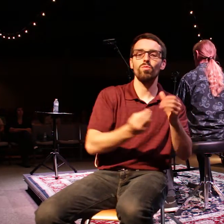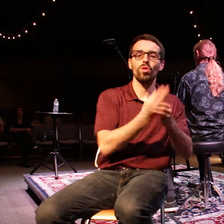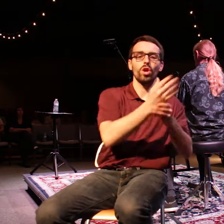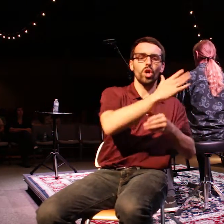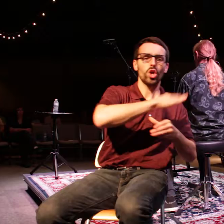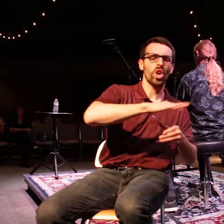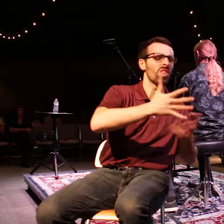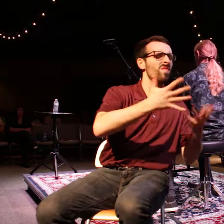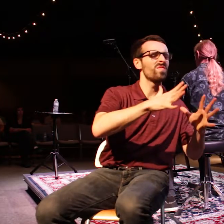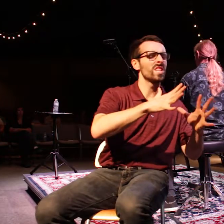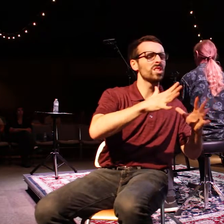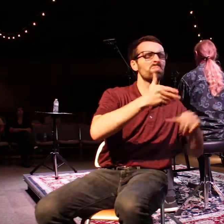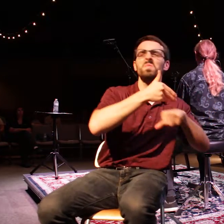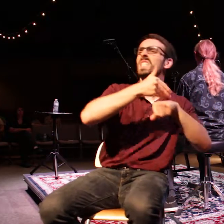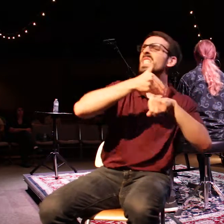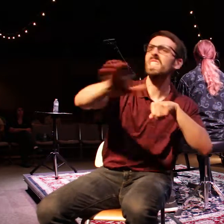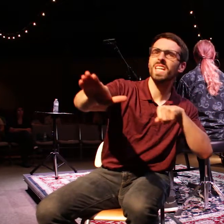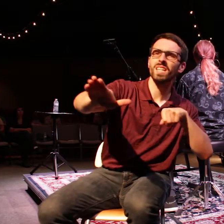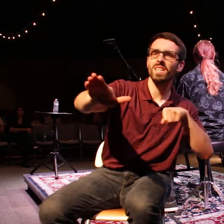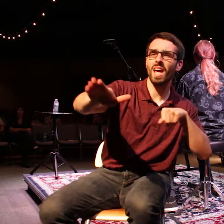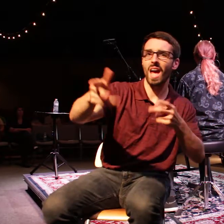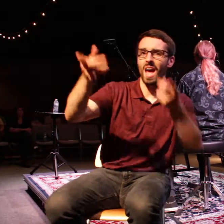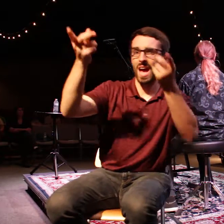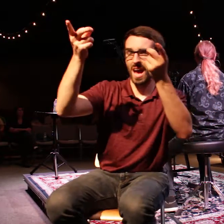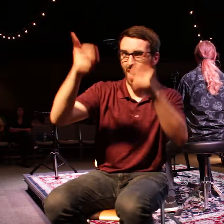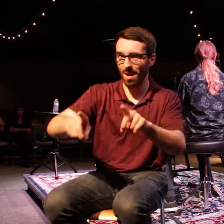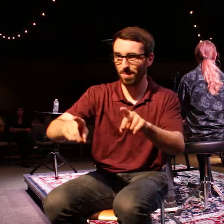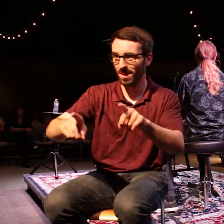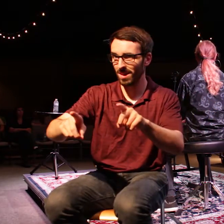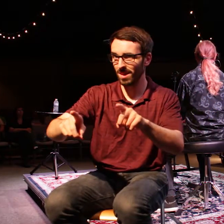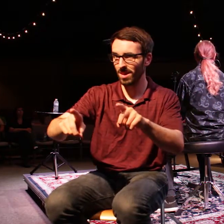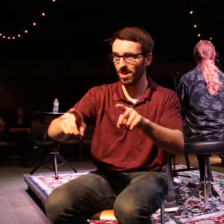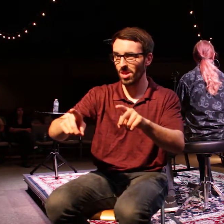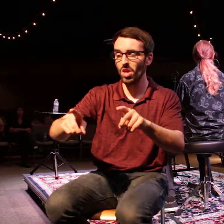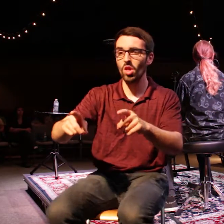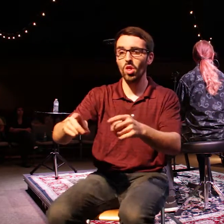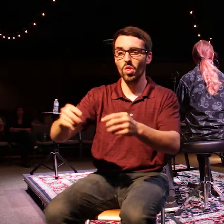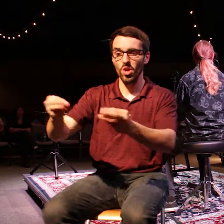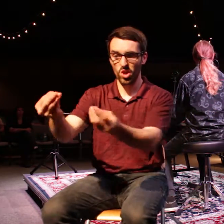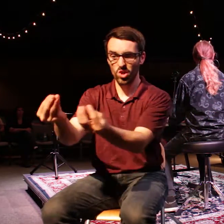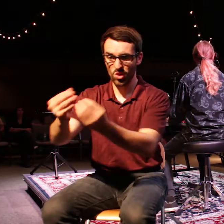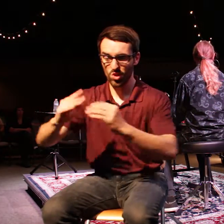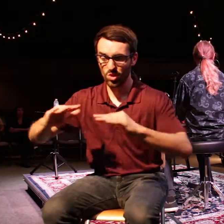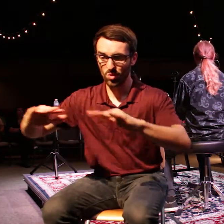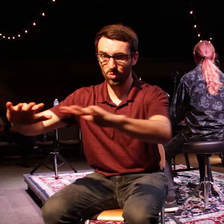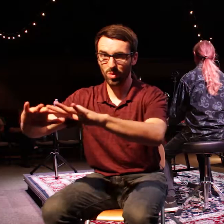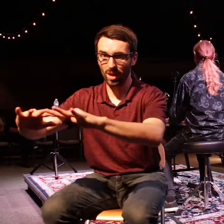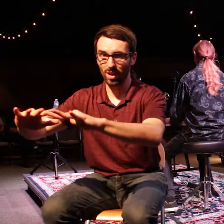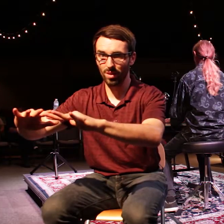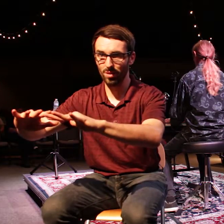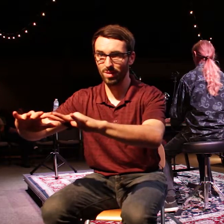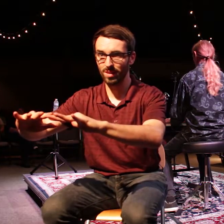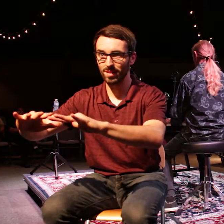And so God curses not the man. God doesn't curse the man with work. What he does is God curses the ground.